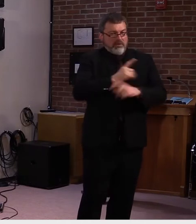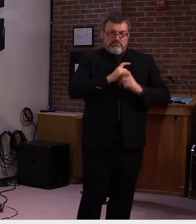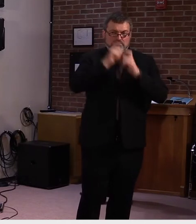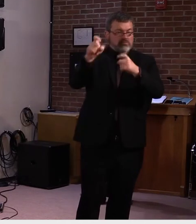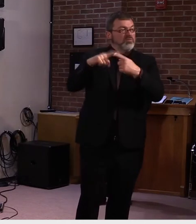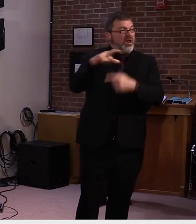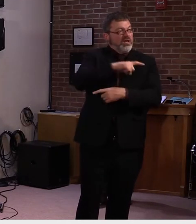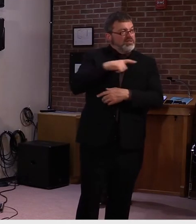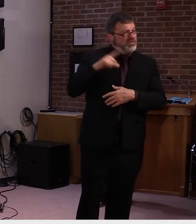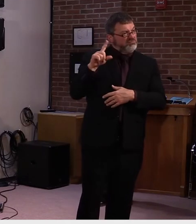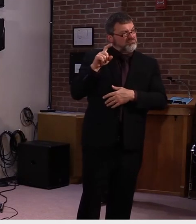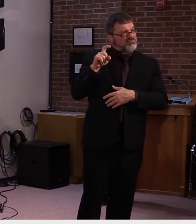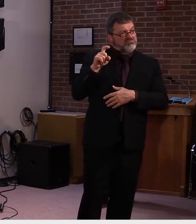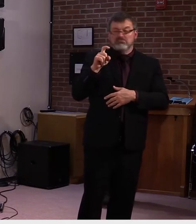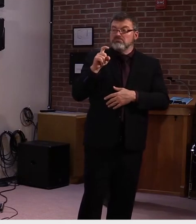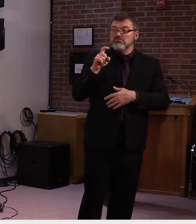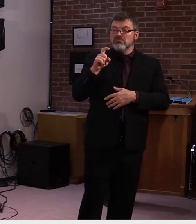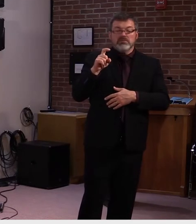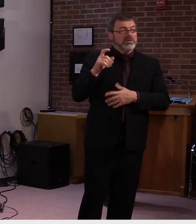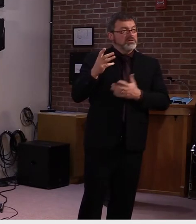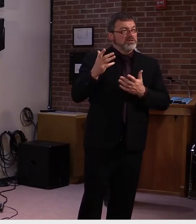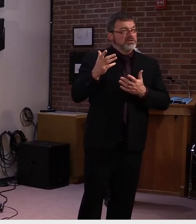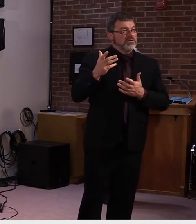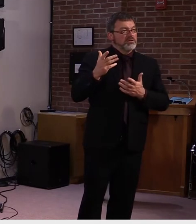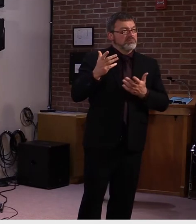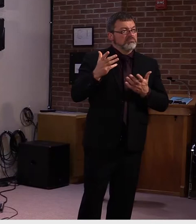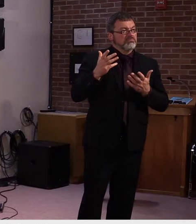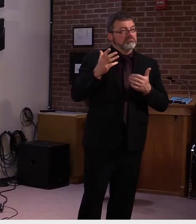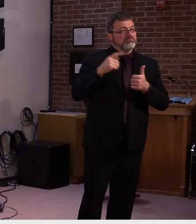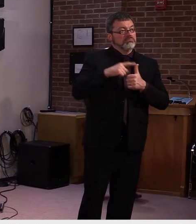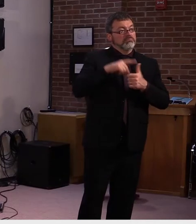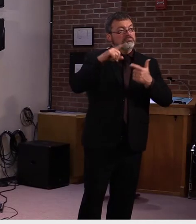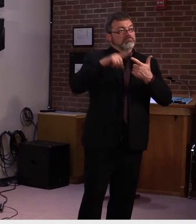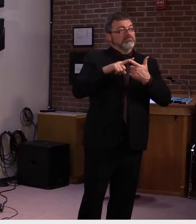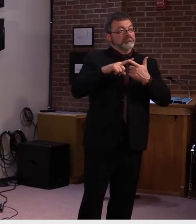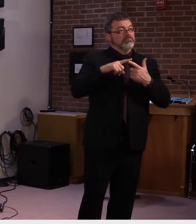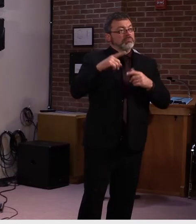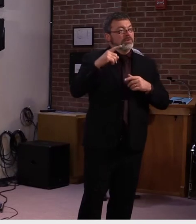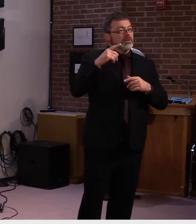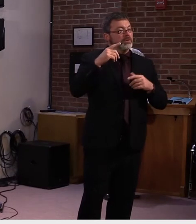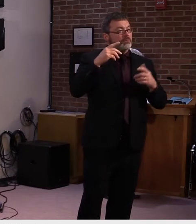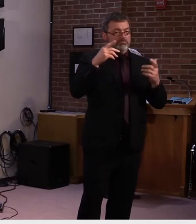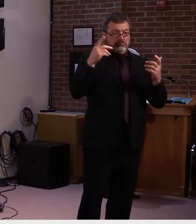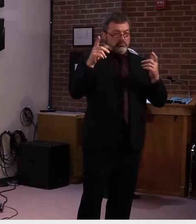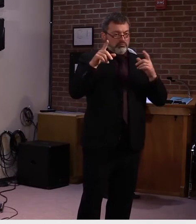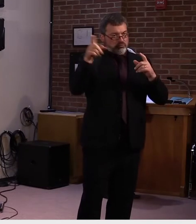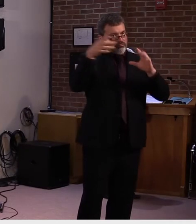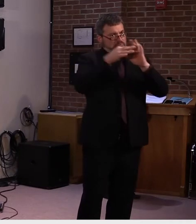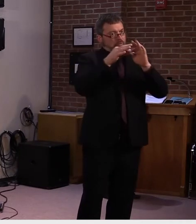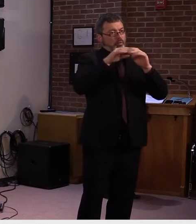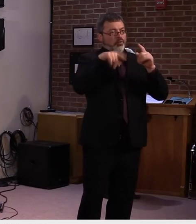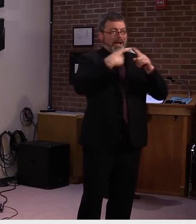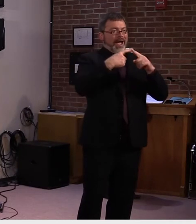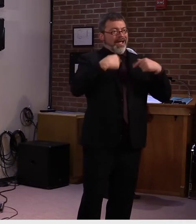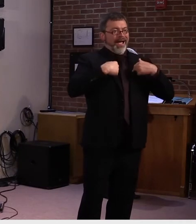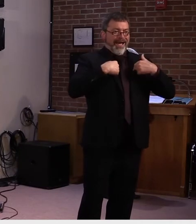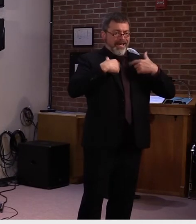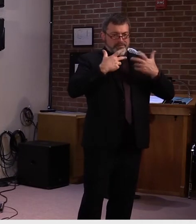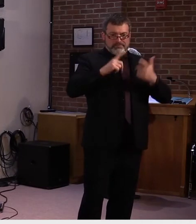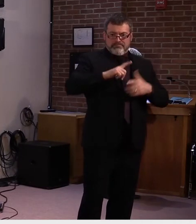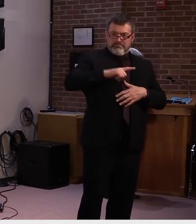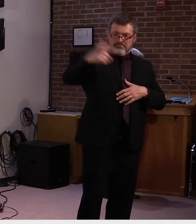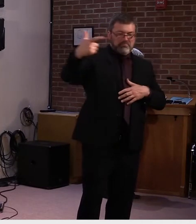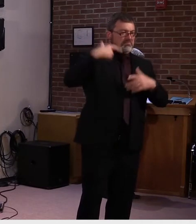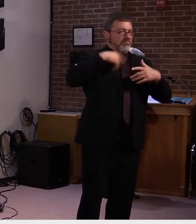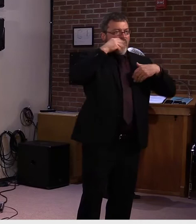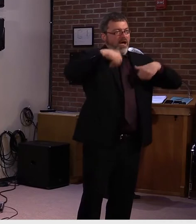of, uh, I mean, sort of more, more influence and more say than you normally have, and people sort of wonder, are they getting kind of used to this?